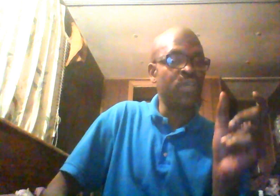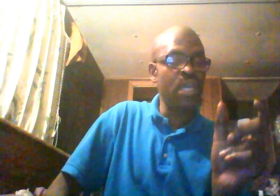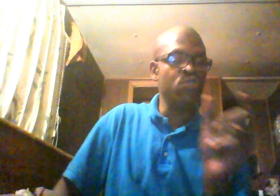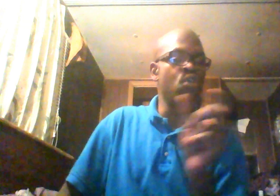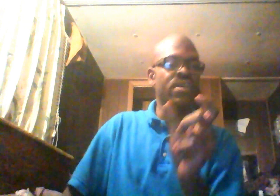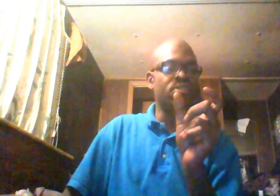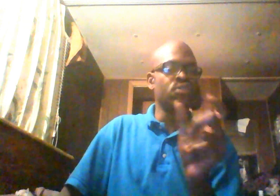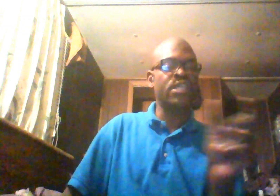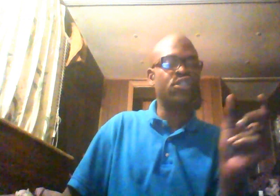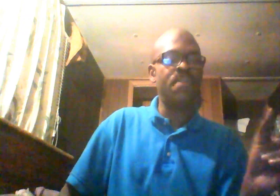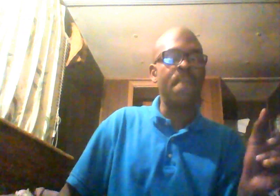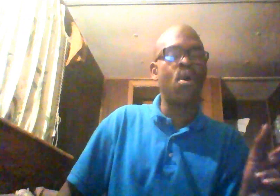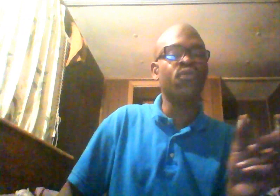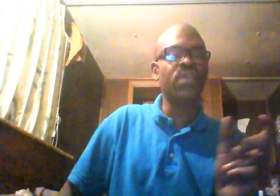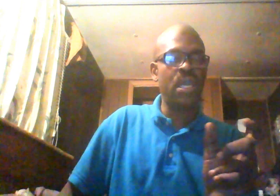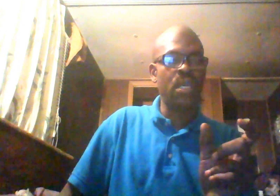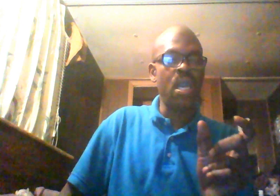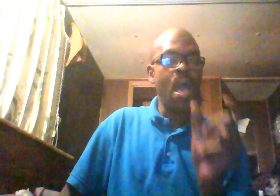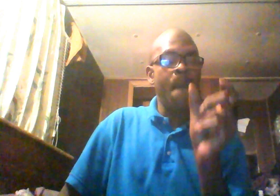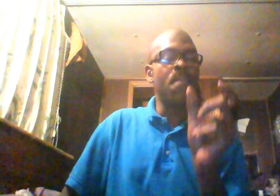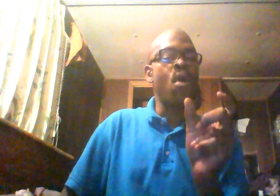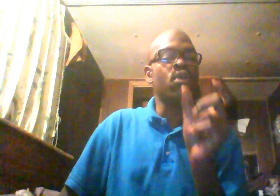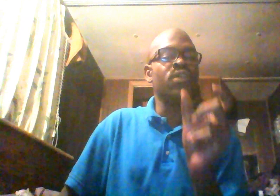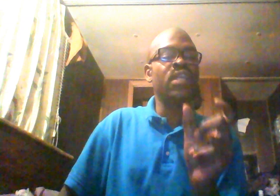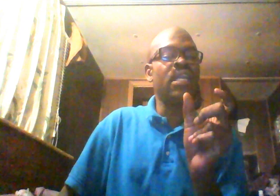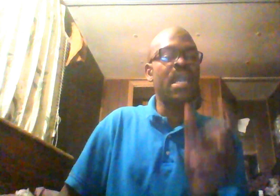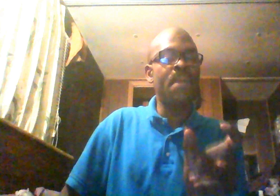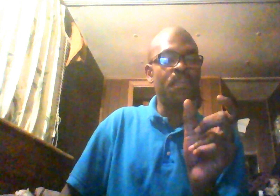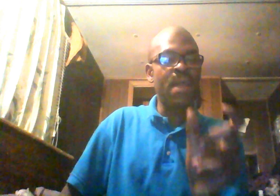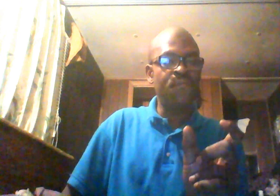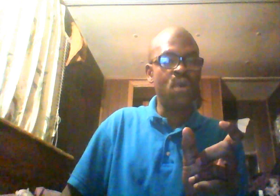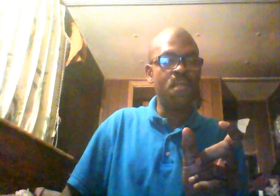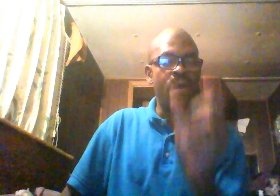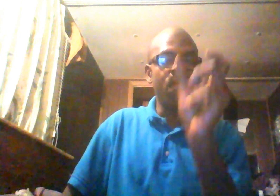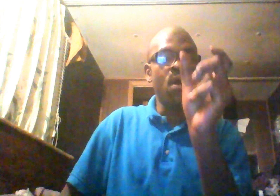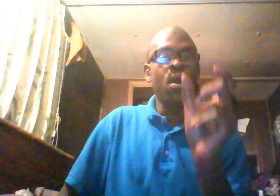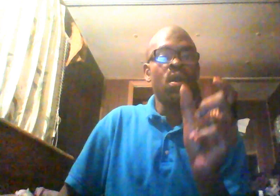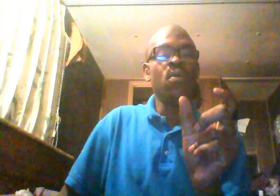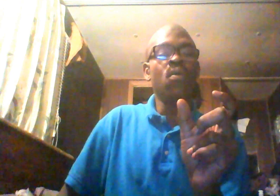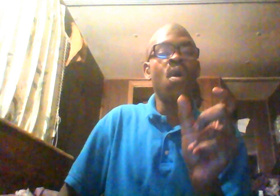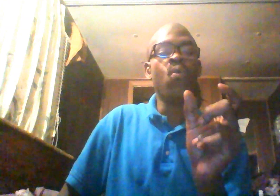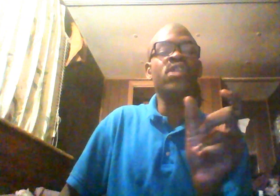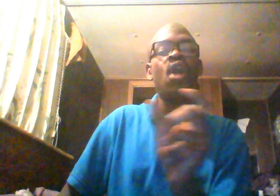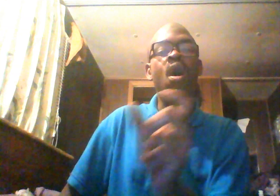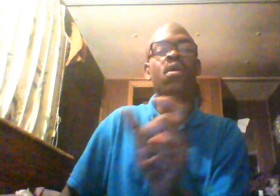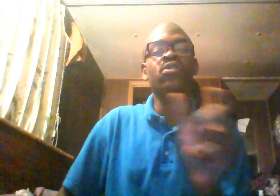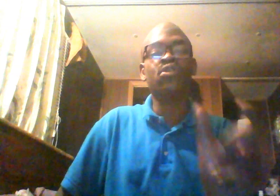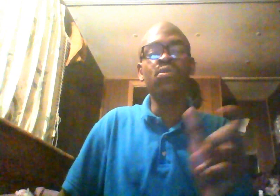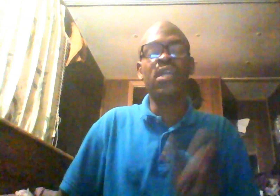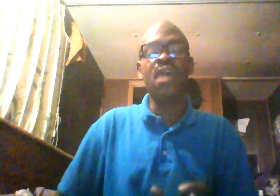King, you know they still say shit about Martin Luther King. But, Martin Luther King came on a platform of, We should all go to school together,